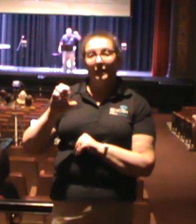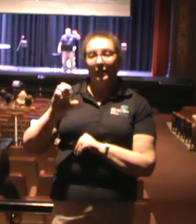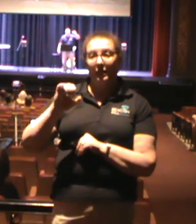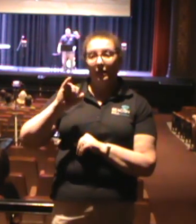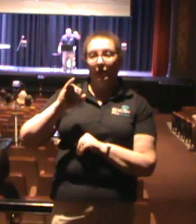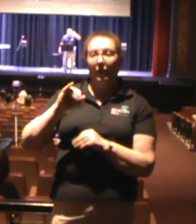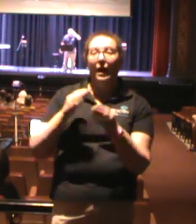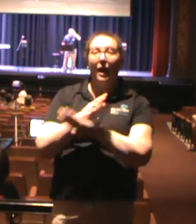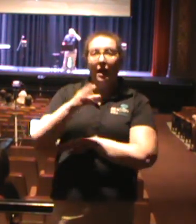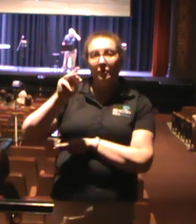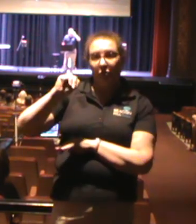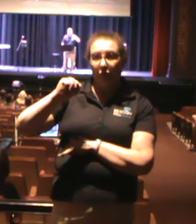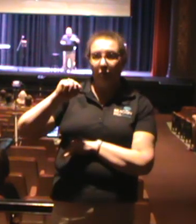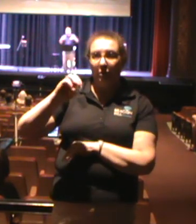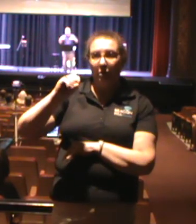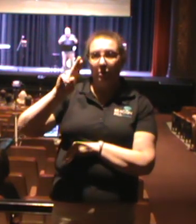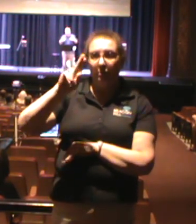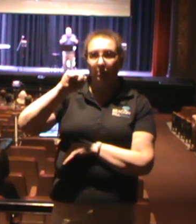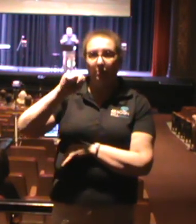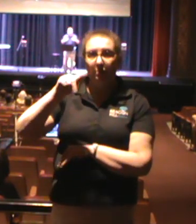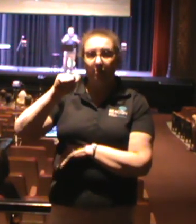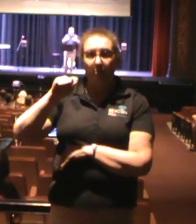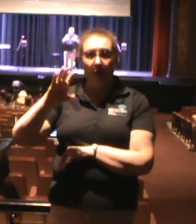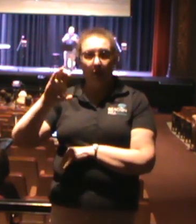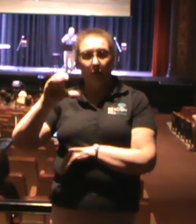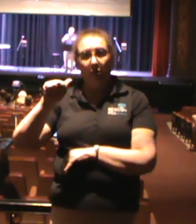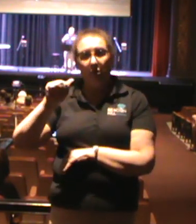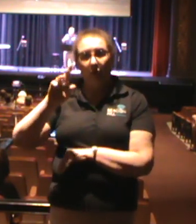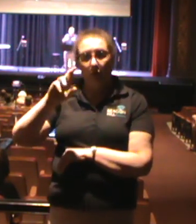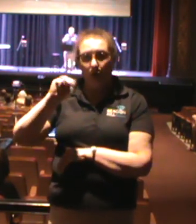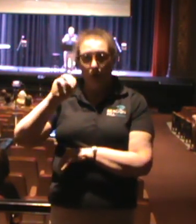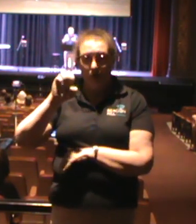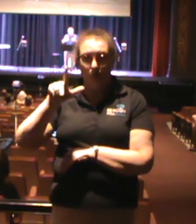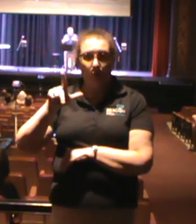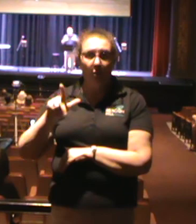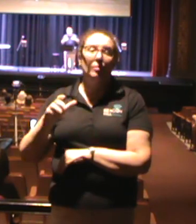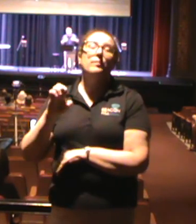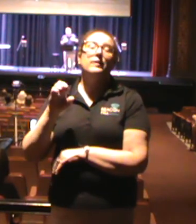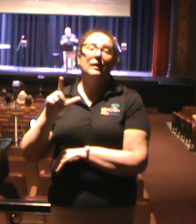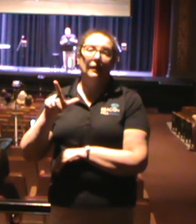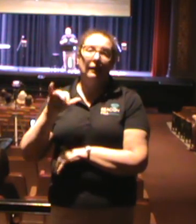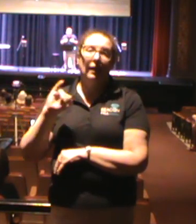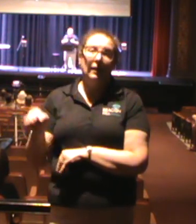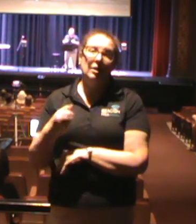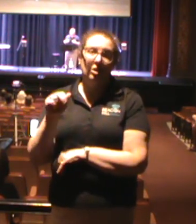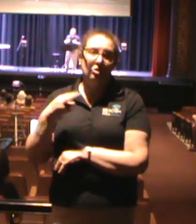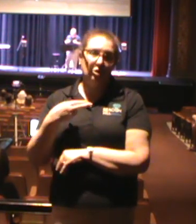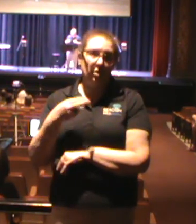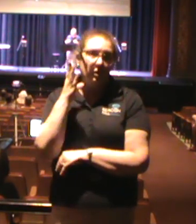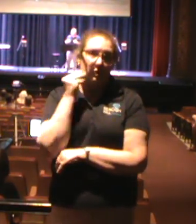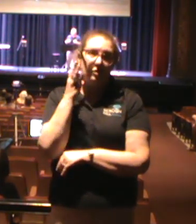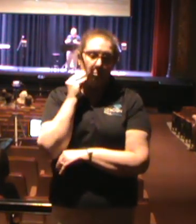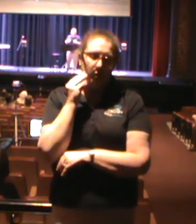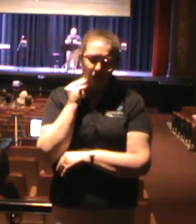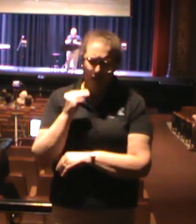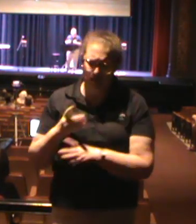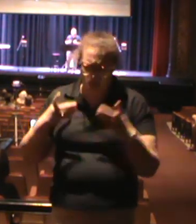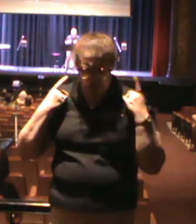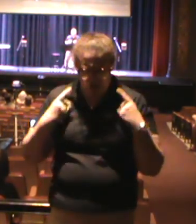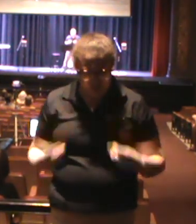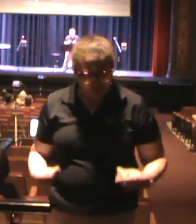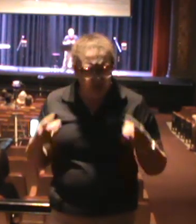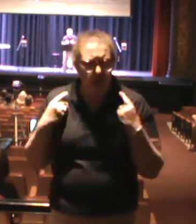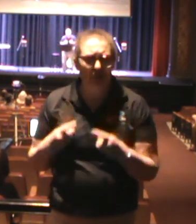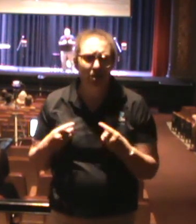And that's a sermon in itself. Like, a lot of us, a lot of us on the outside, we appear to have it all together, don't we? But on the